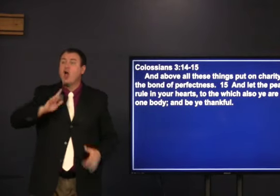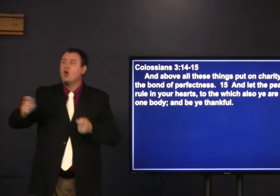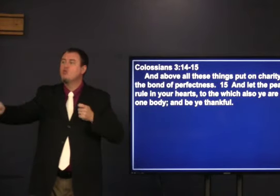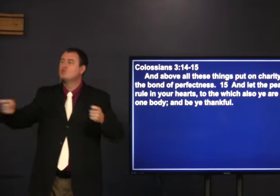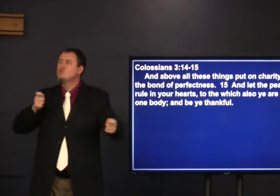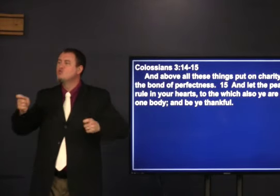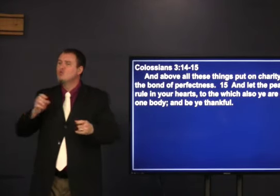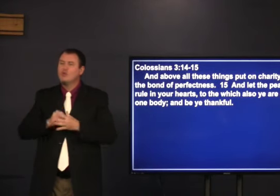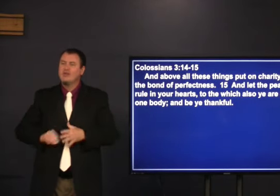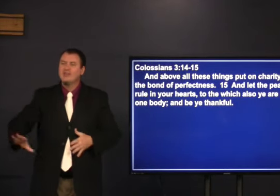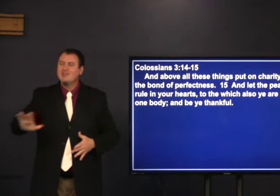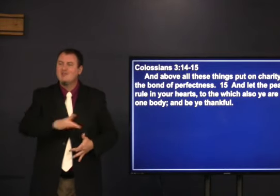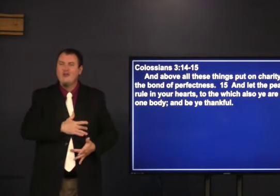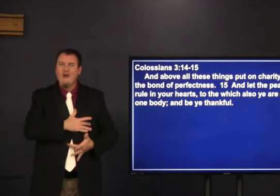rule in your hearts